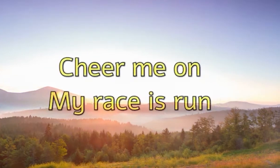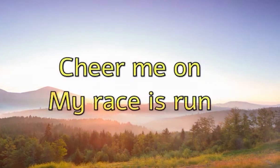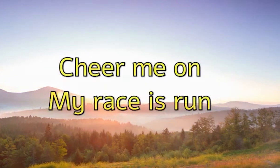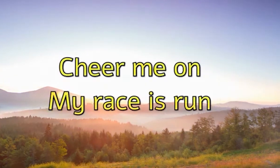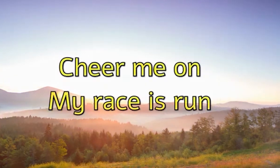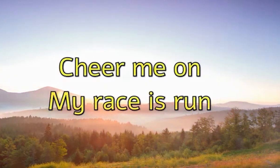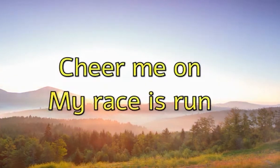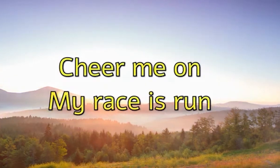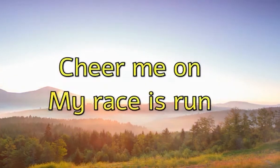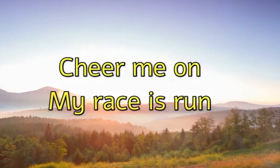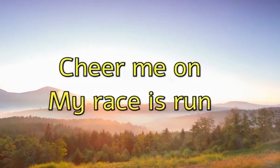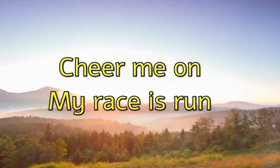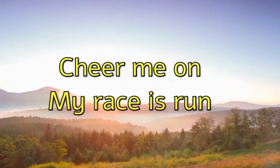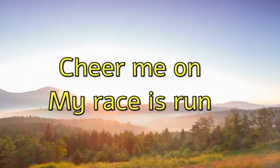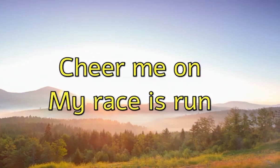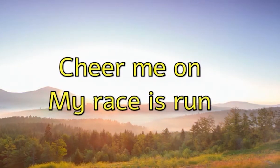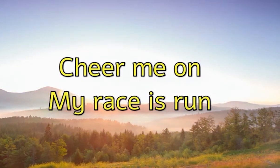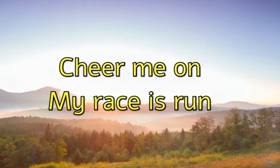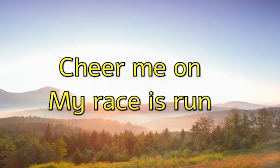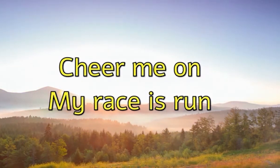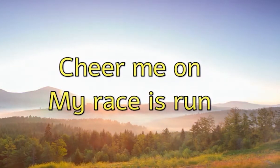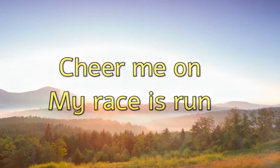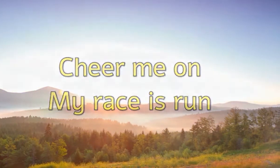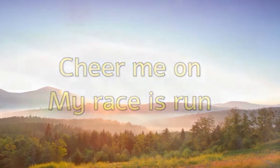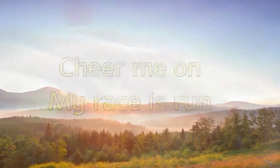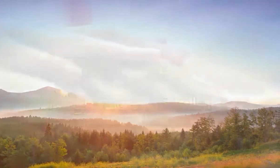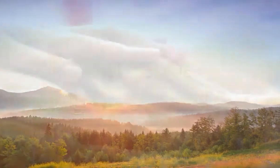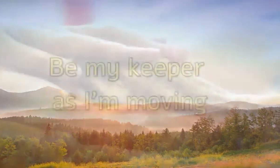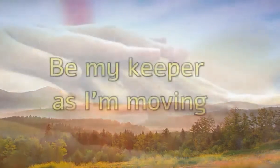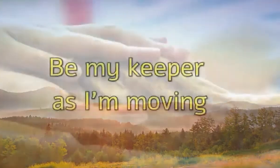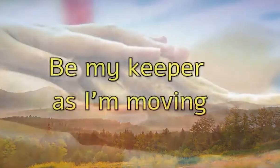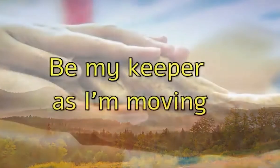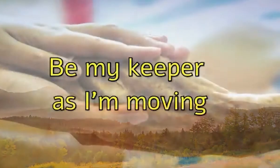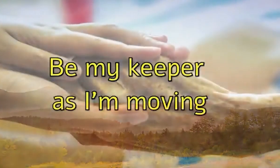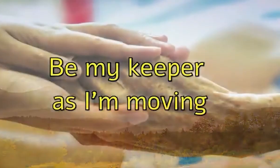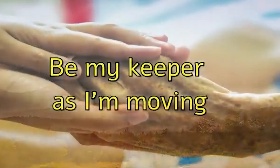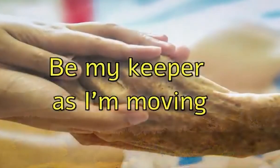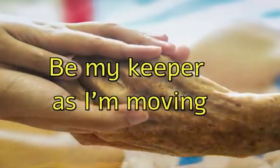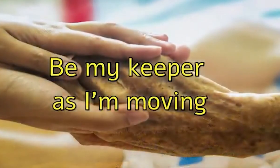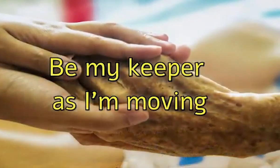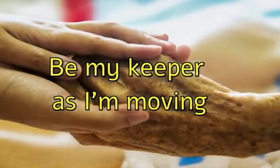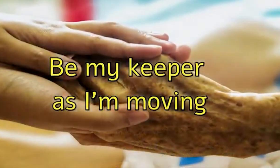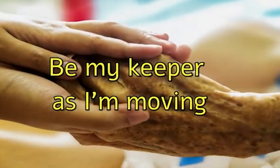me on my race is run be my keeper